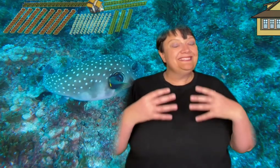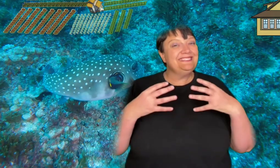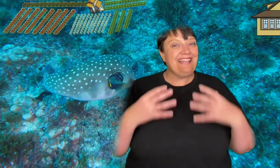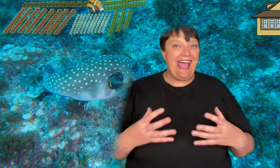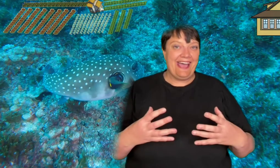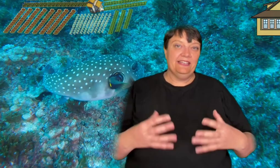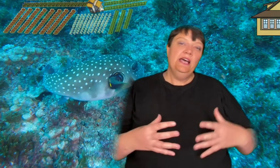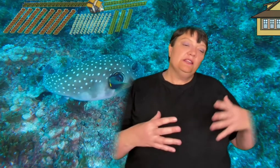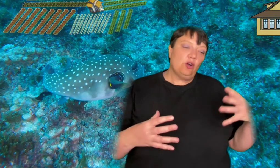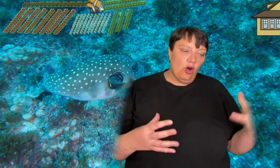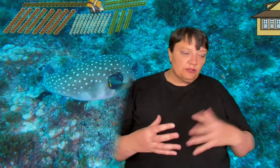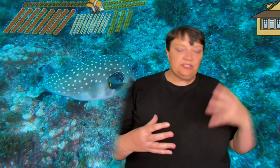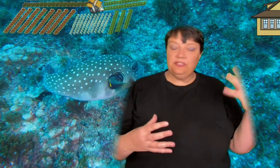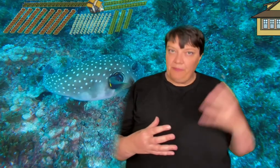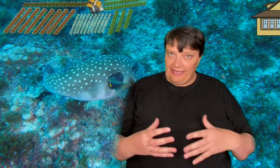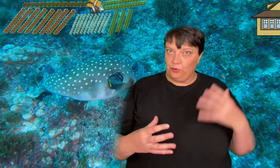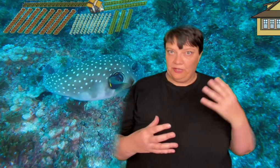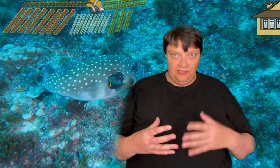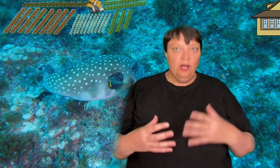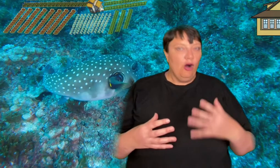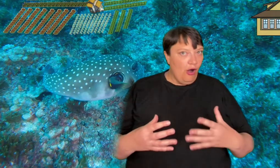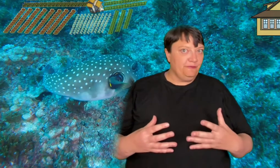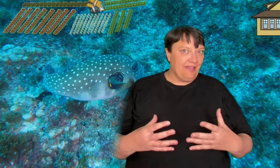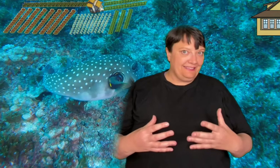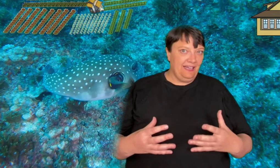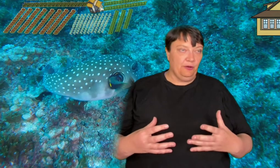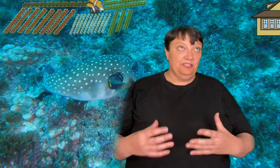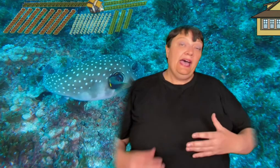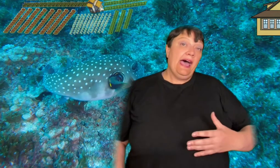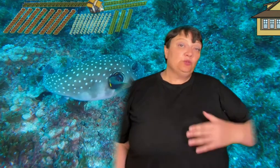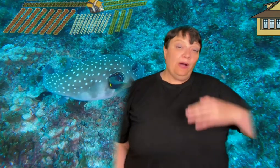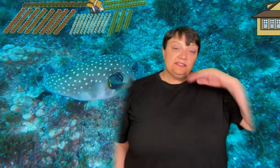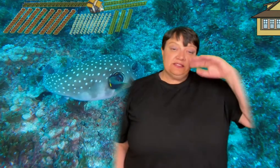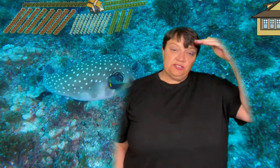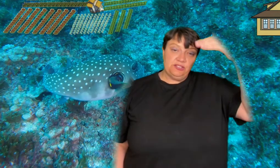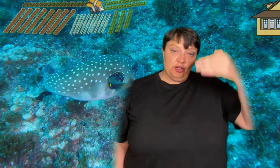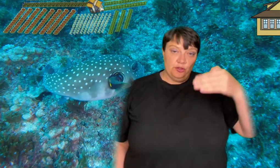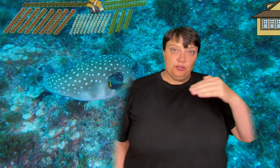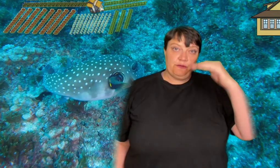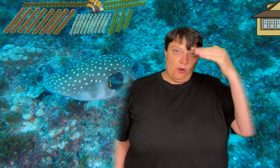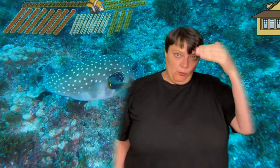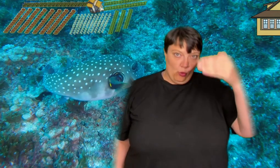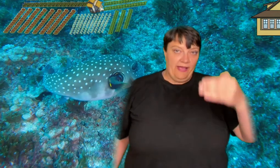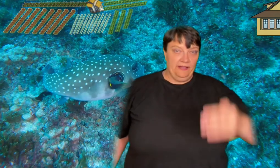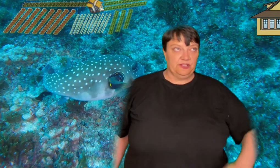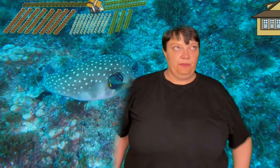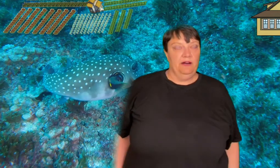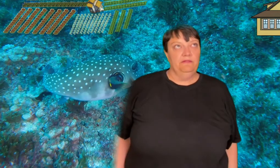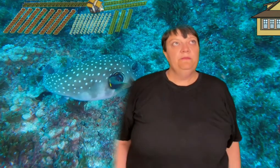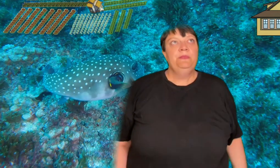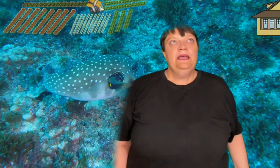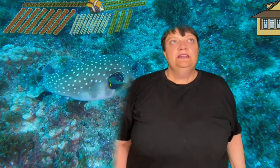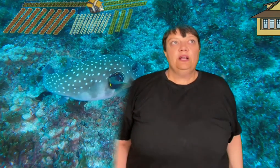withstand the constant battering of that current as well as the surge from waves